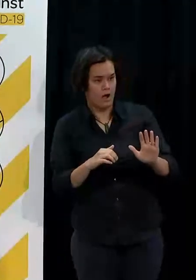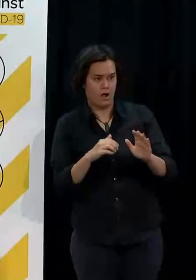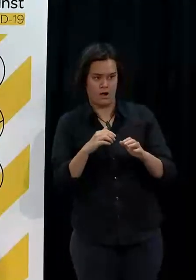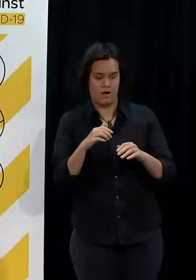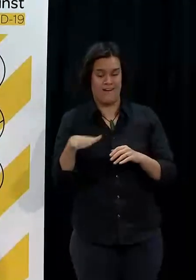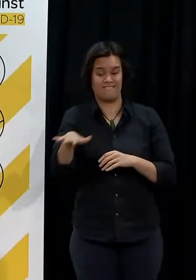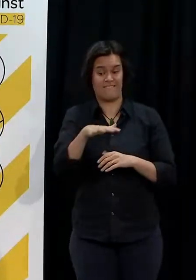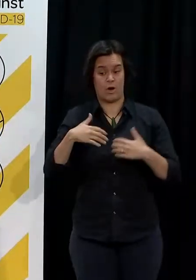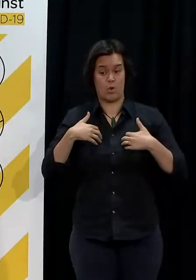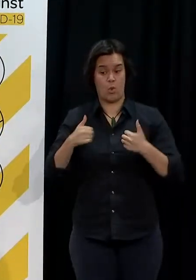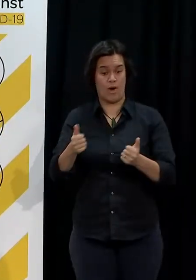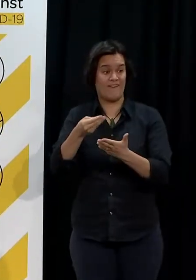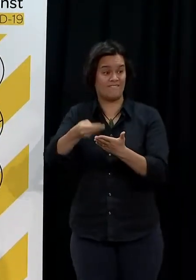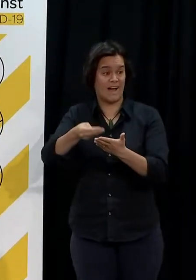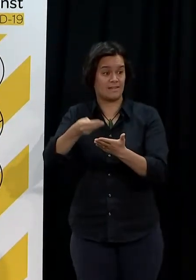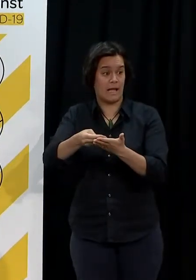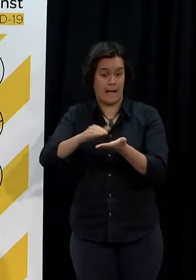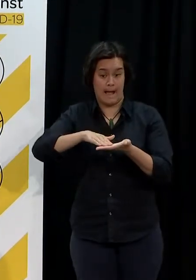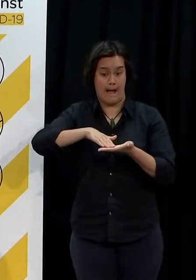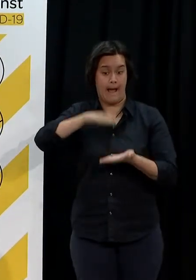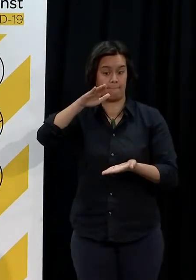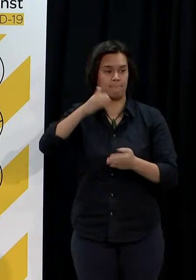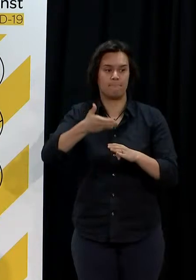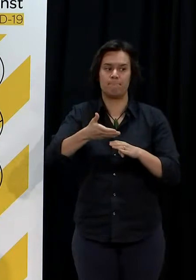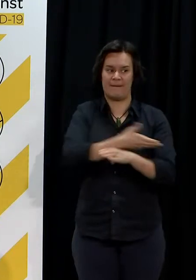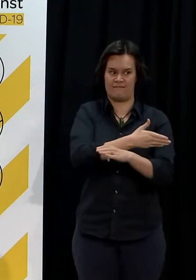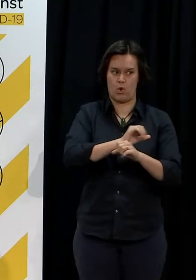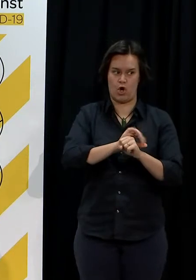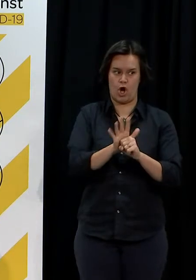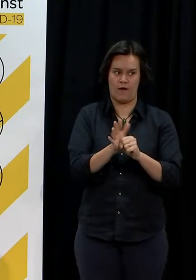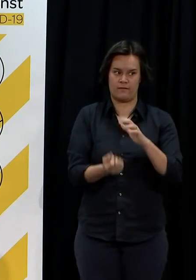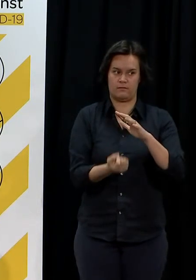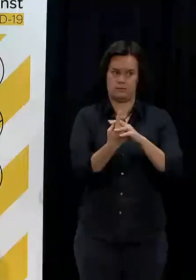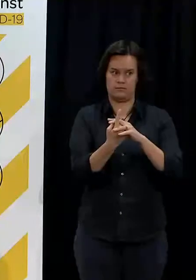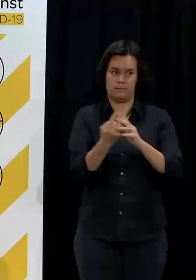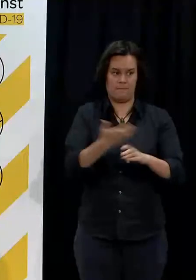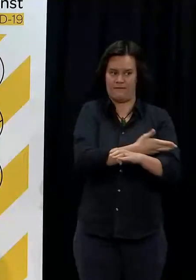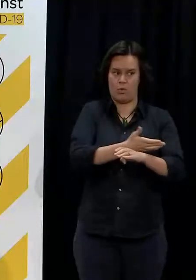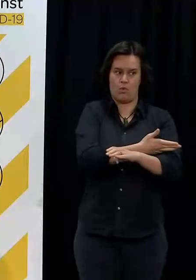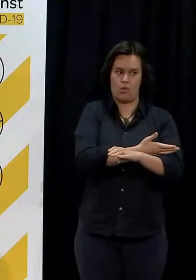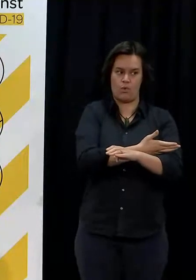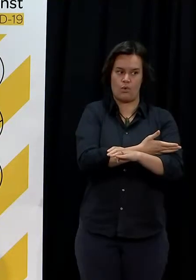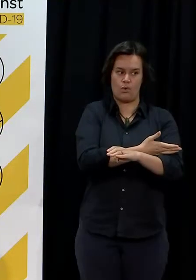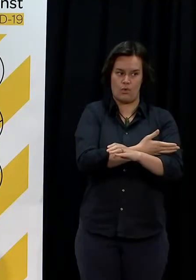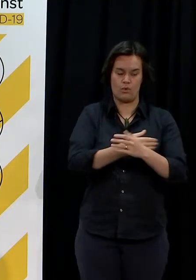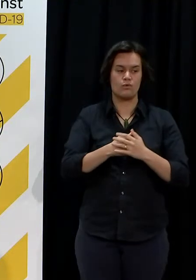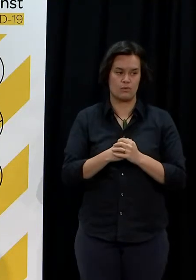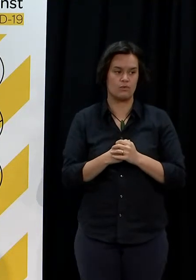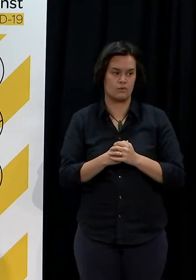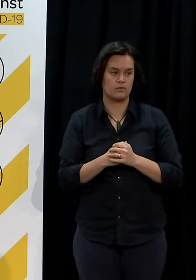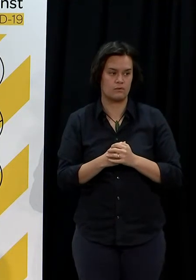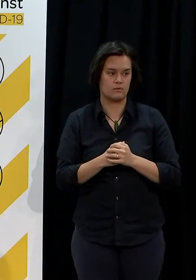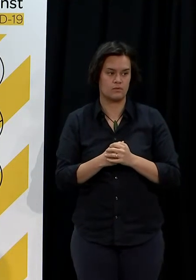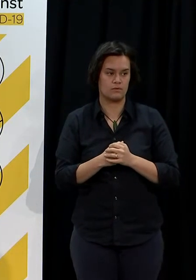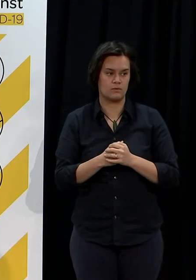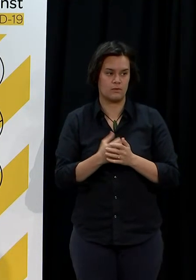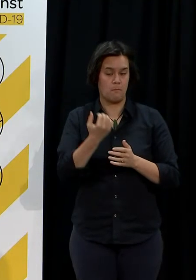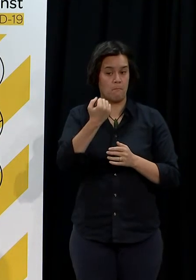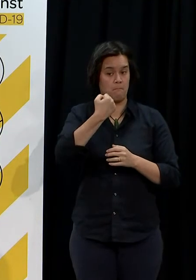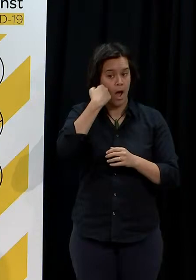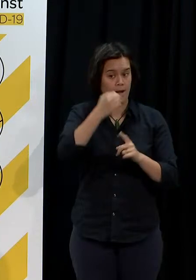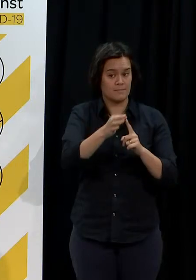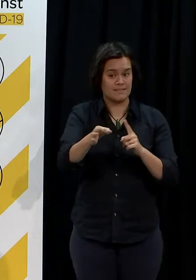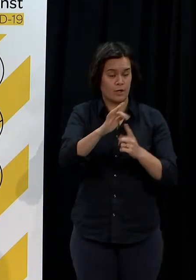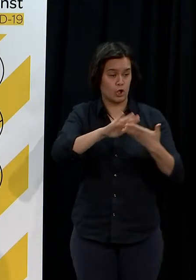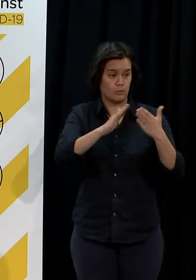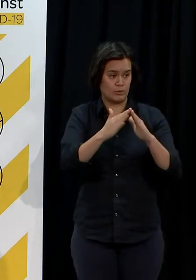funding before we had the tragedy of COVID-19 as a pandemic affecting our Māori and